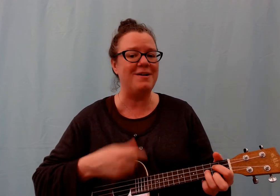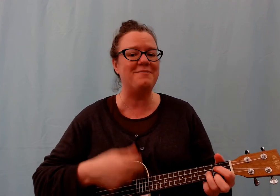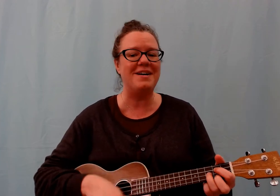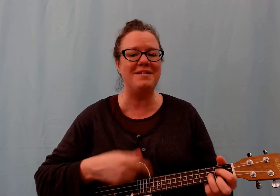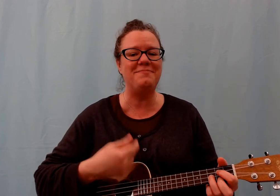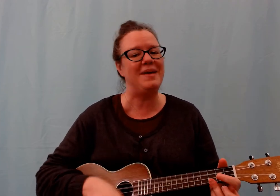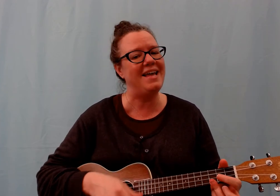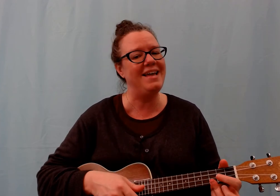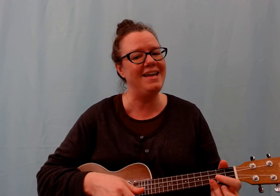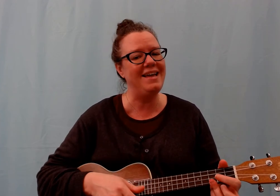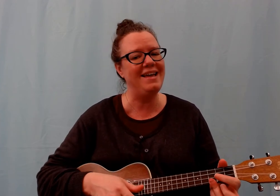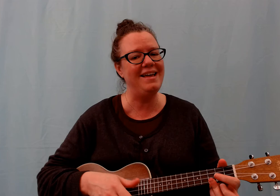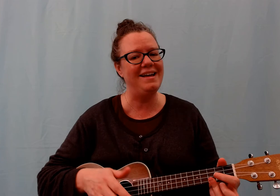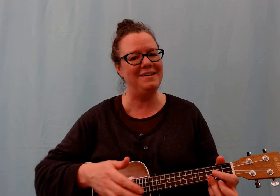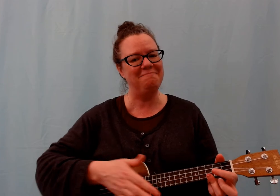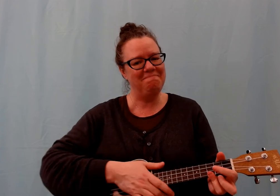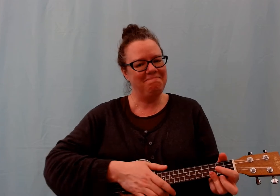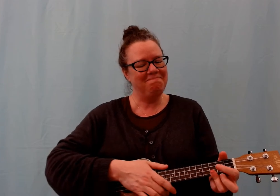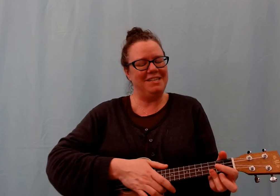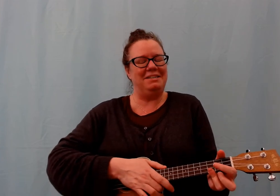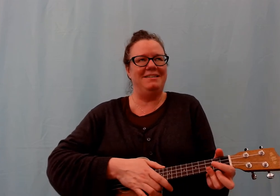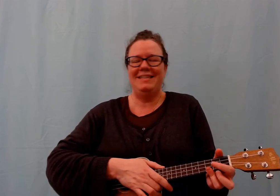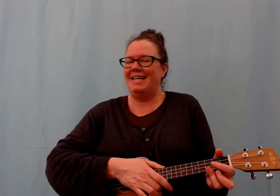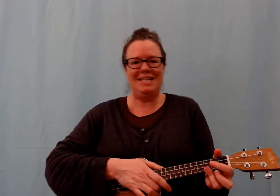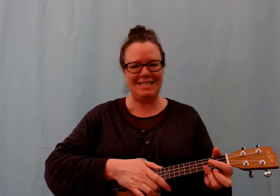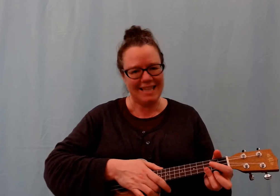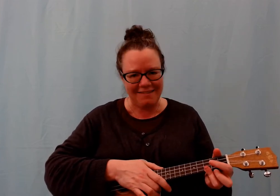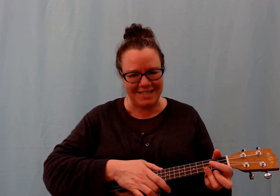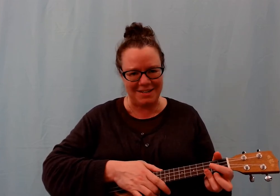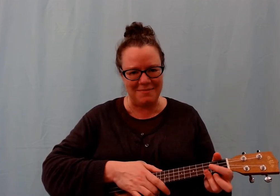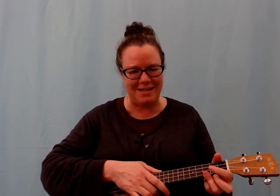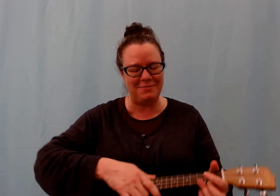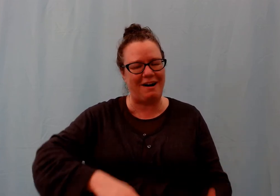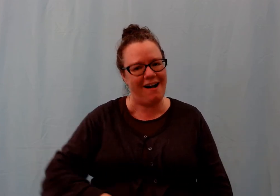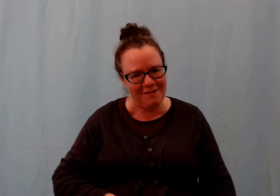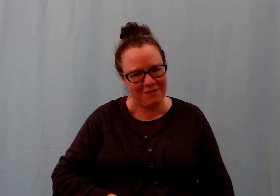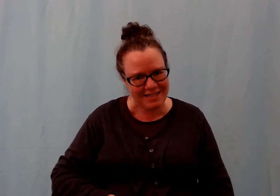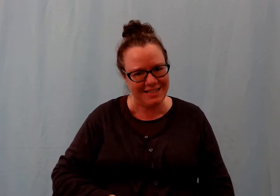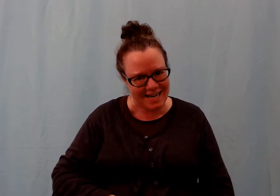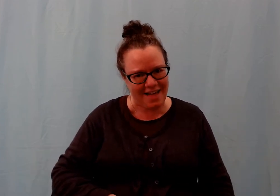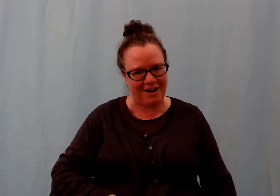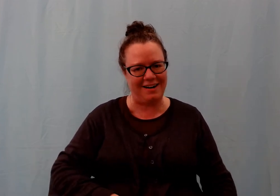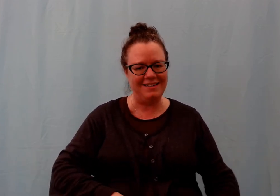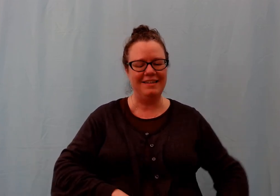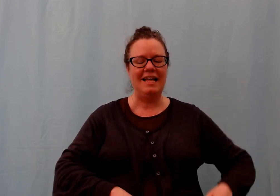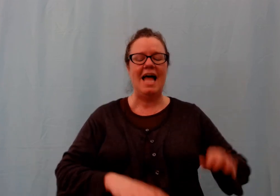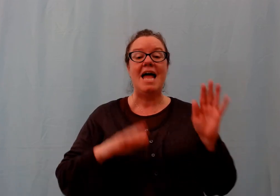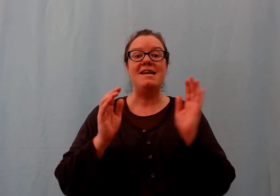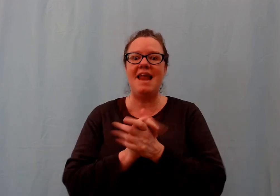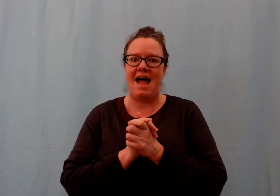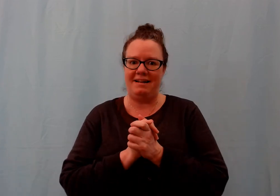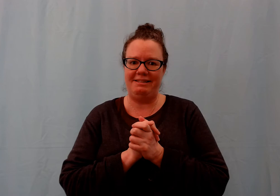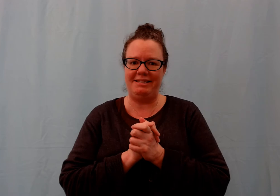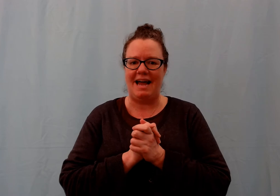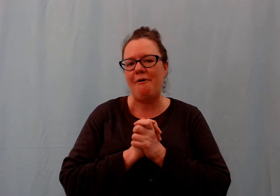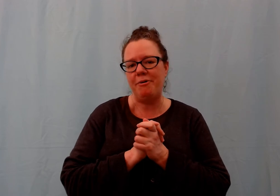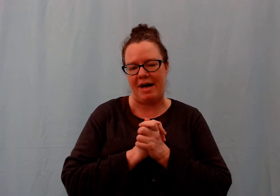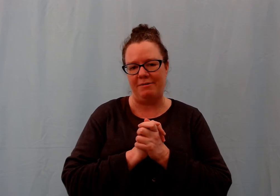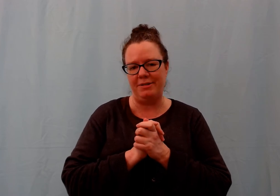we'll be. Oh, I just love it so much. We're all friends together. Next, how about